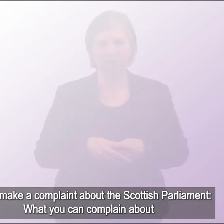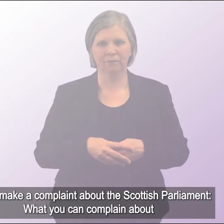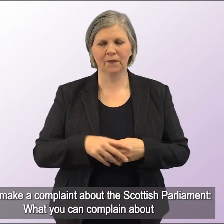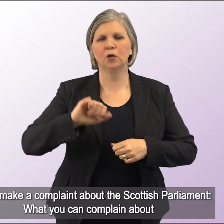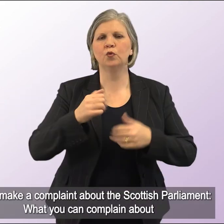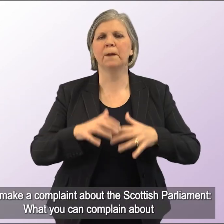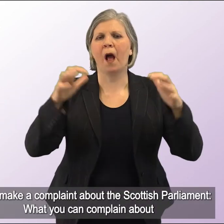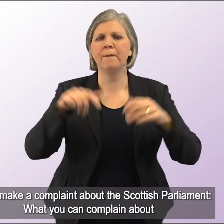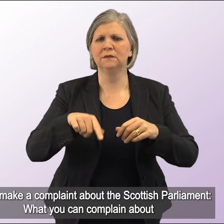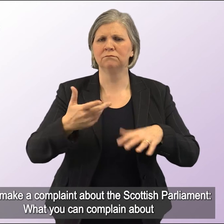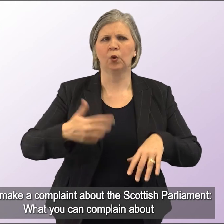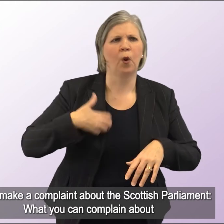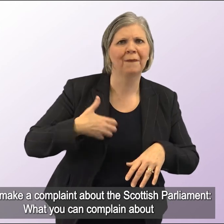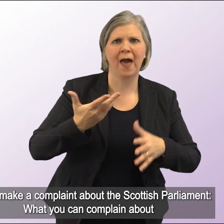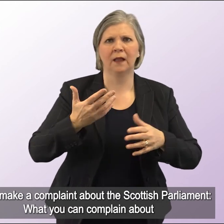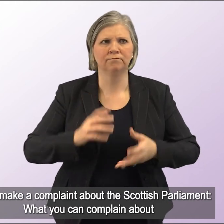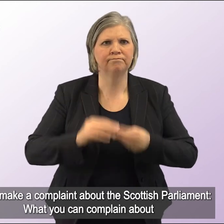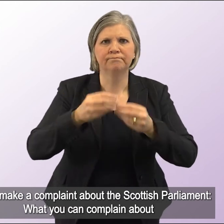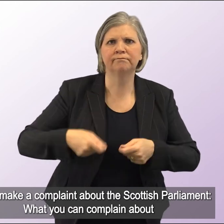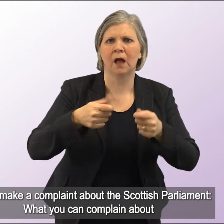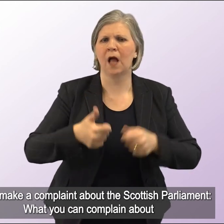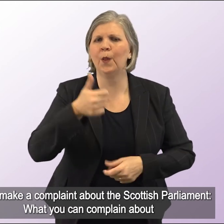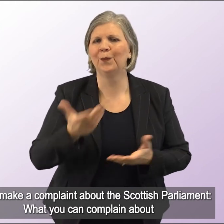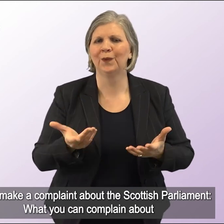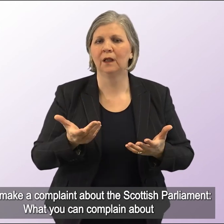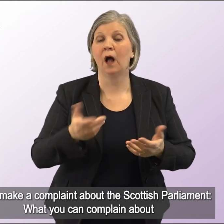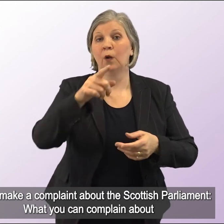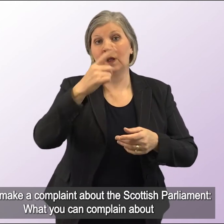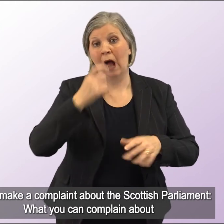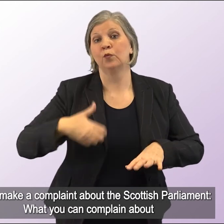How to make a complaint about the Scottish Parliament What you can complain about